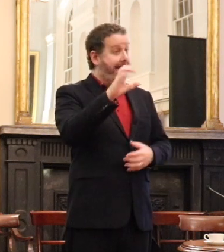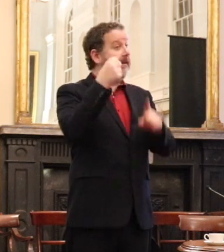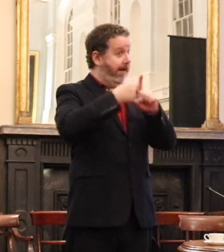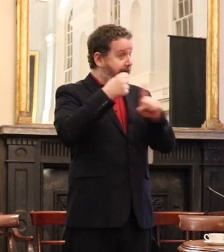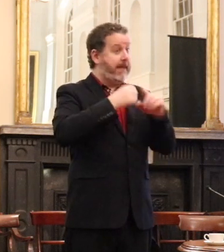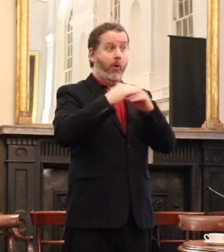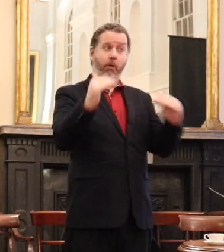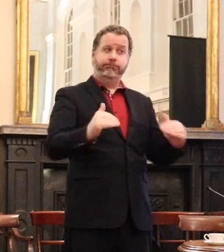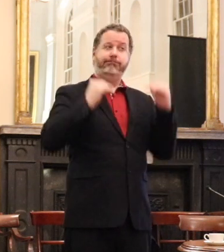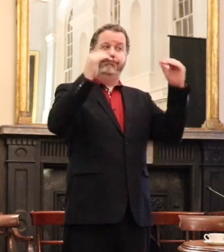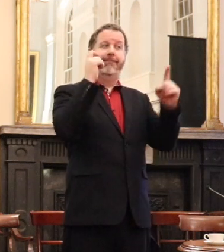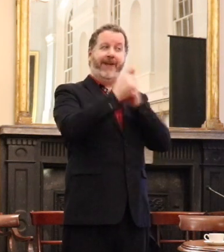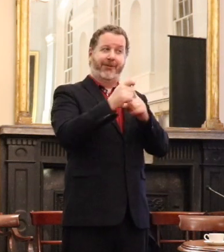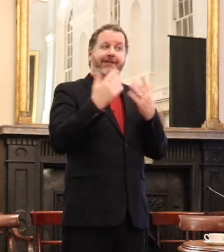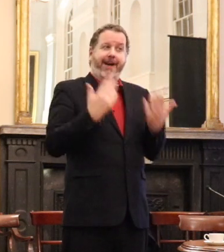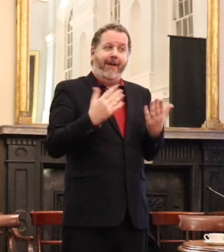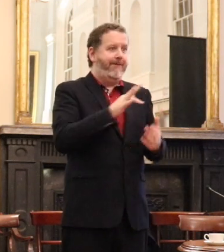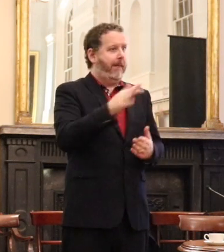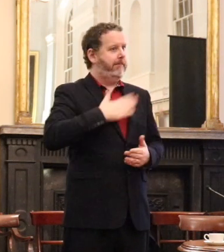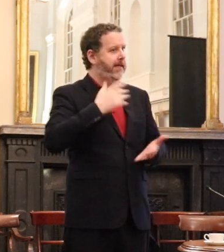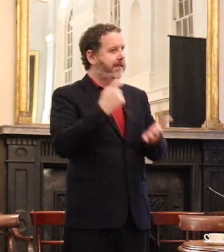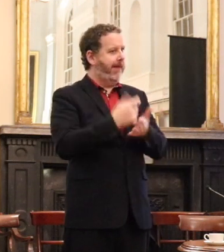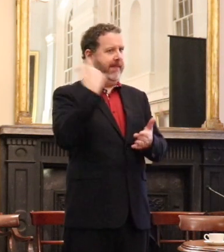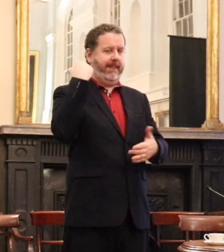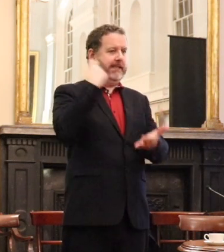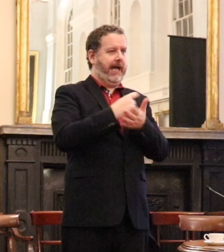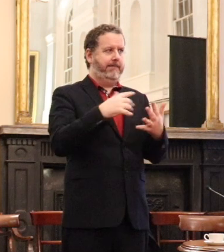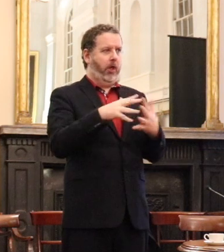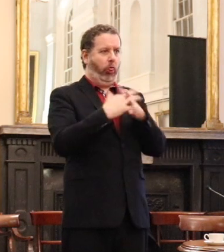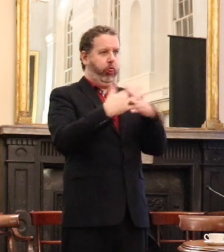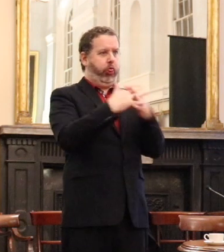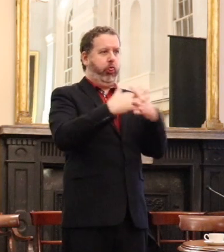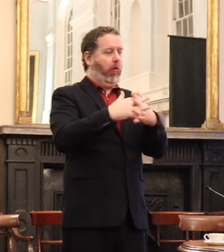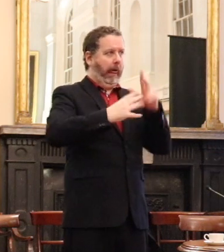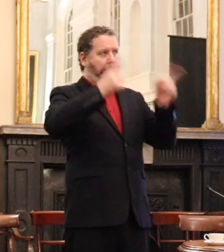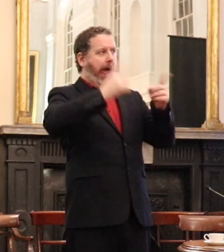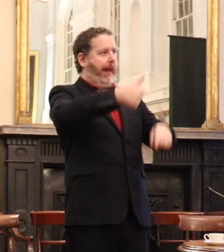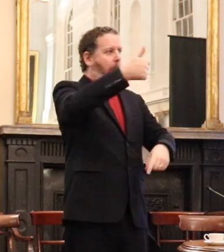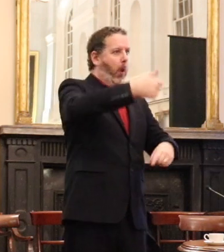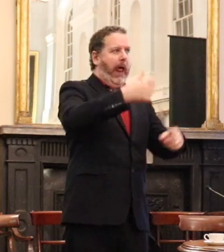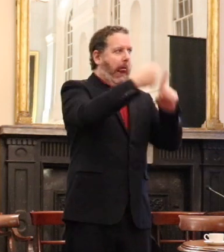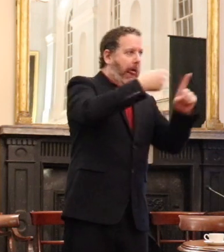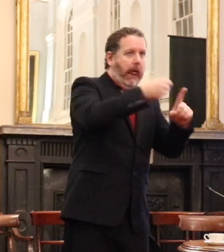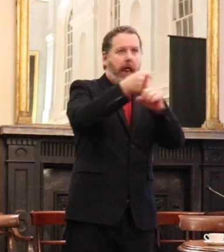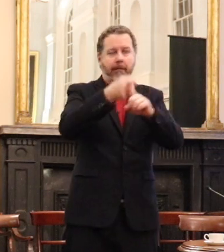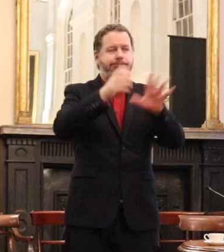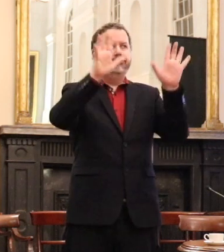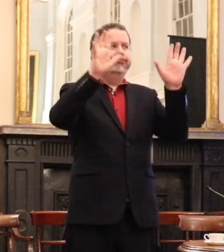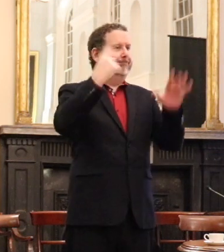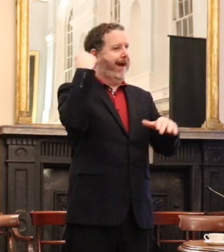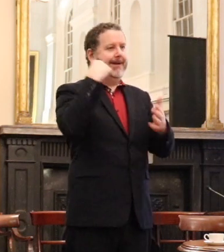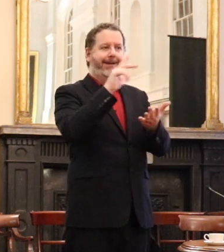become a lot more professional since my academic efforts in the 1980s. Sometimes,